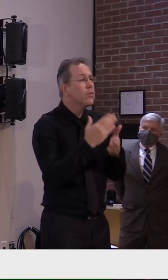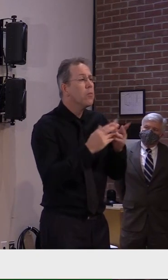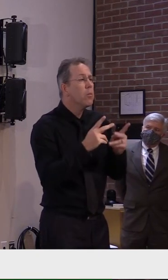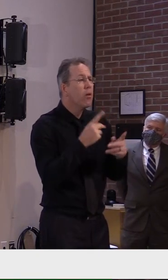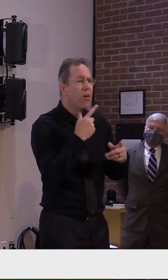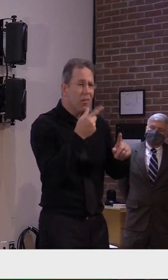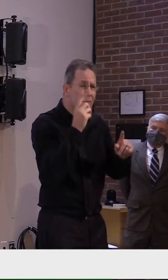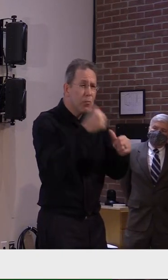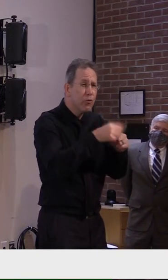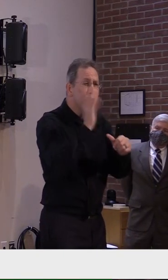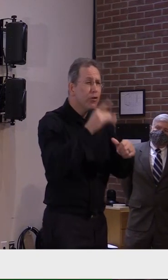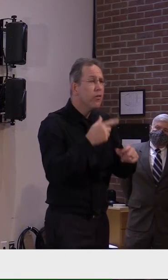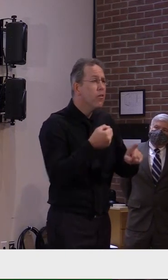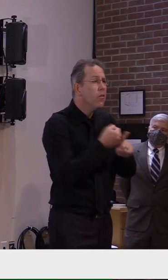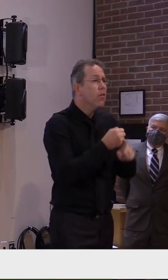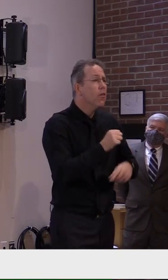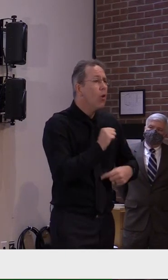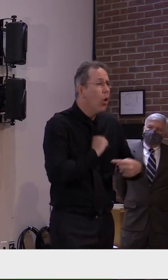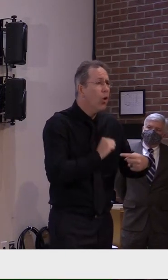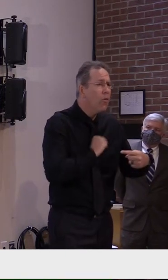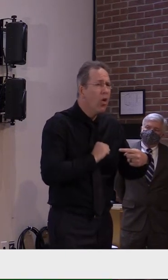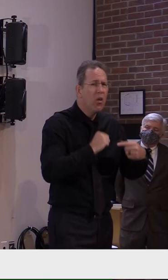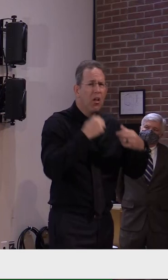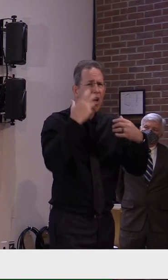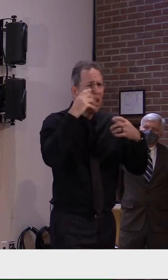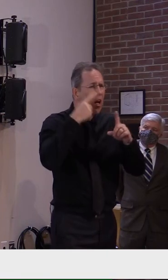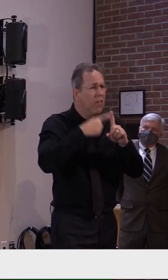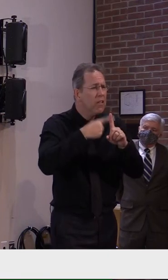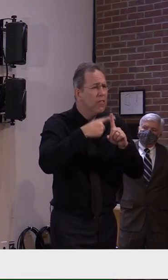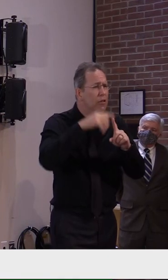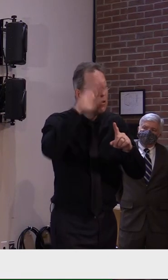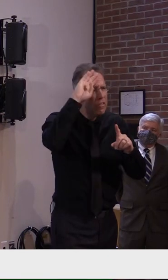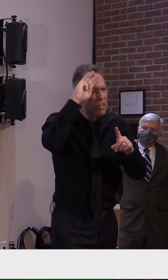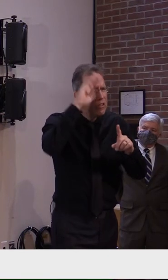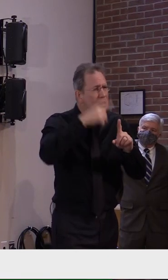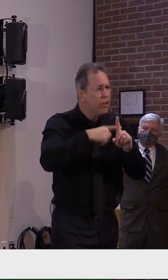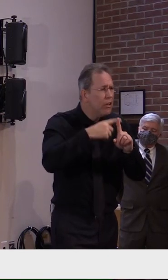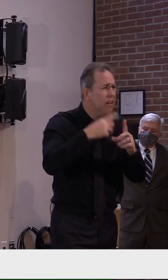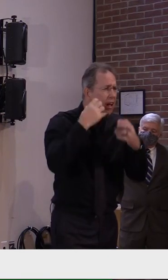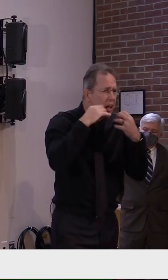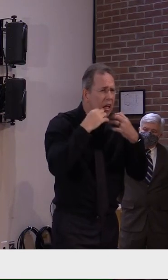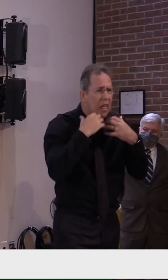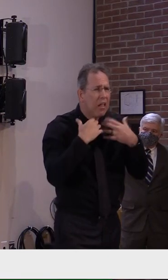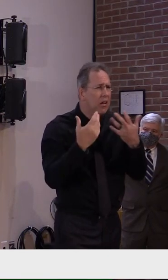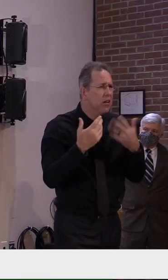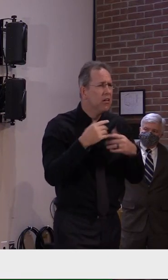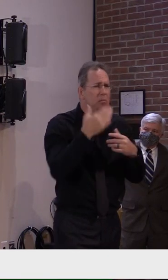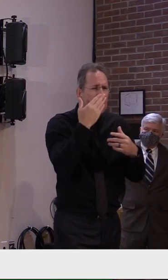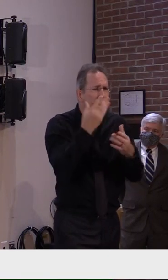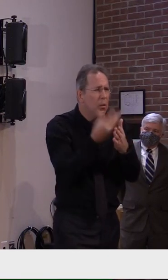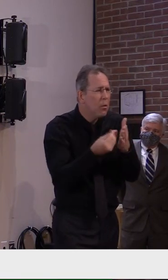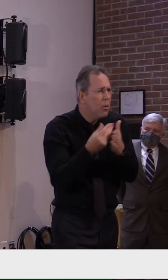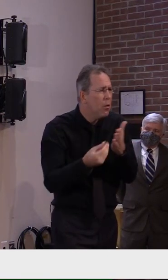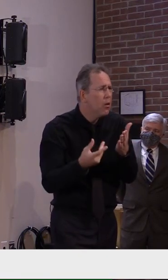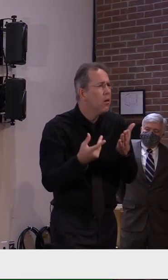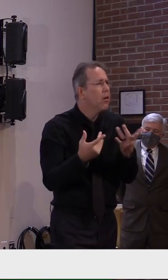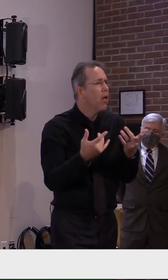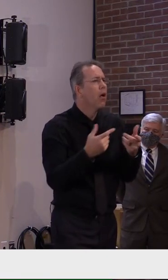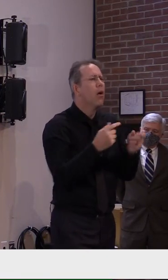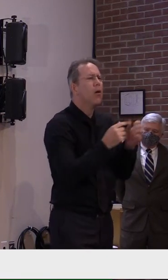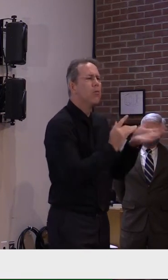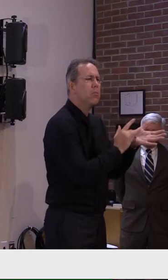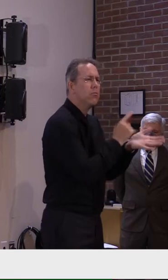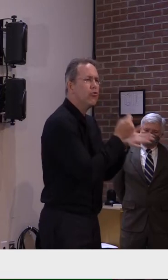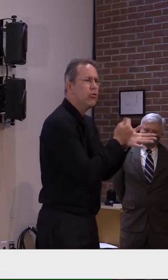right time, you may never end up in the hospital. So that is the hope. I'll stop there. It's probably more than you asked for.